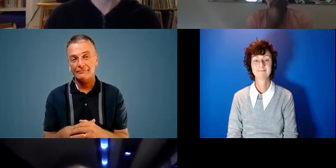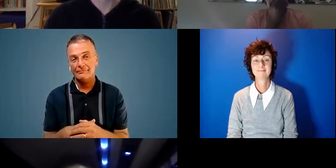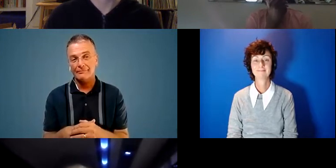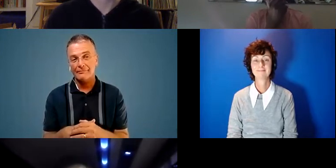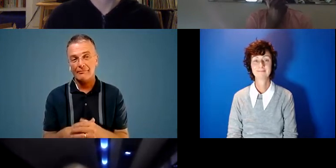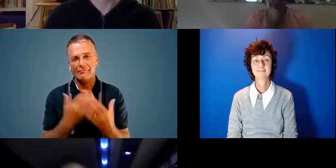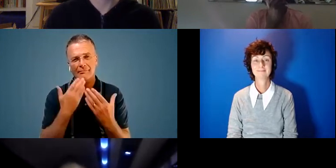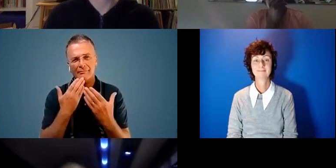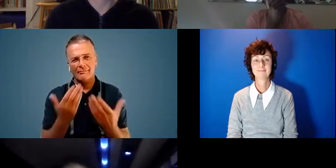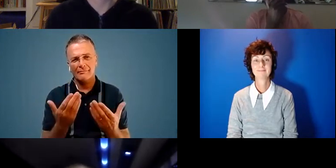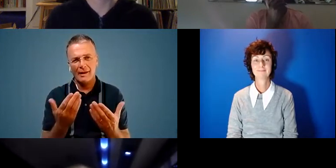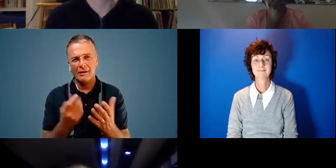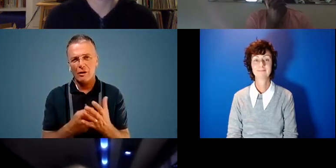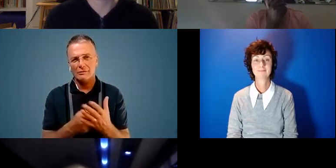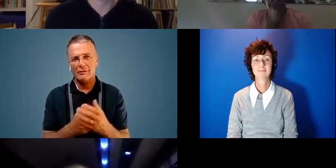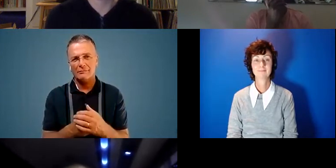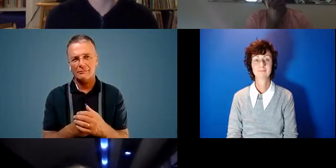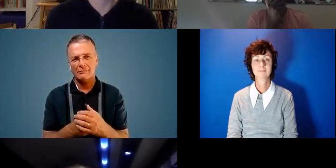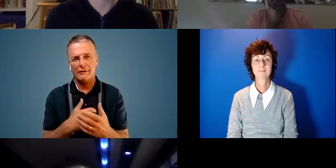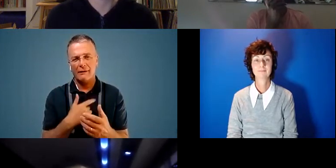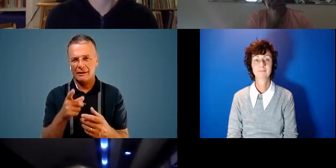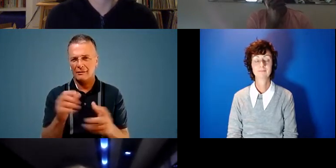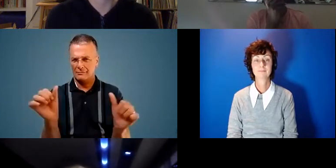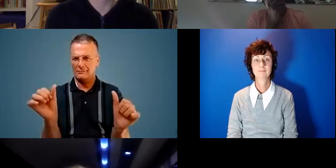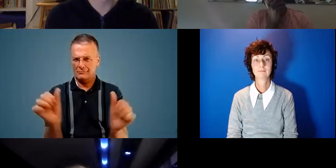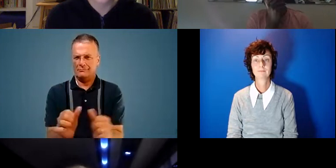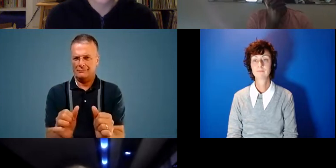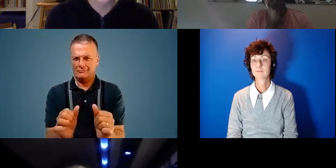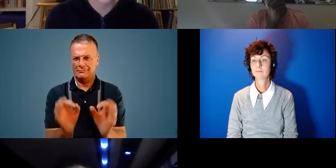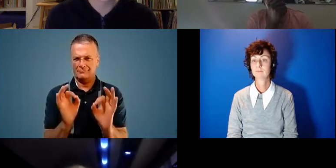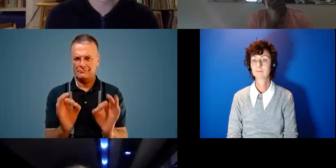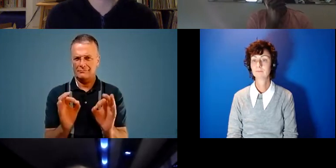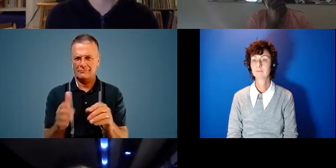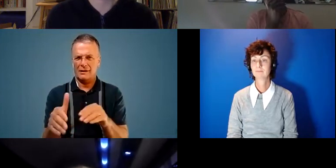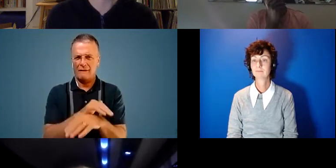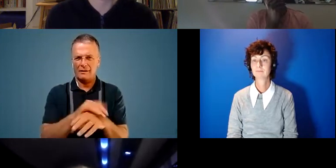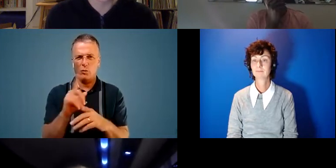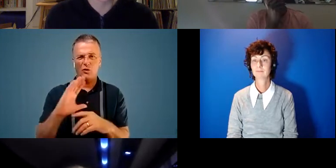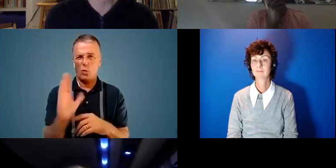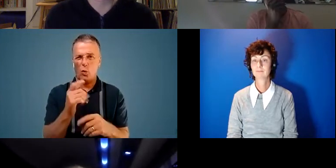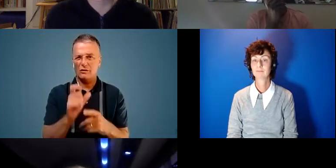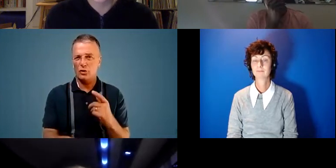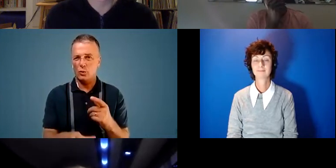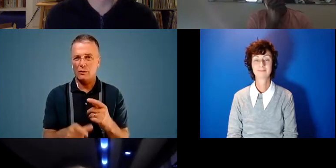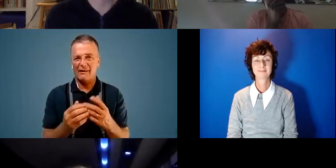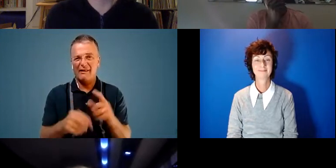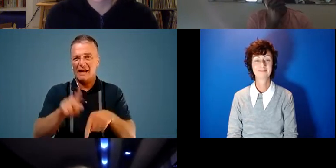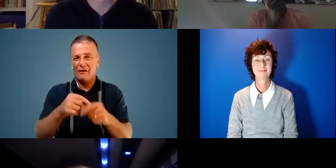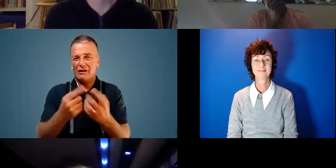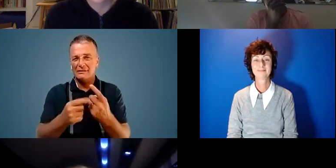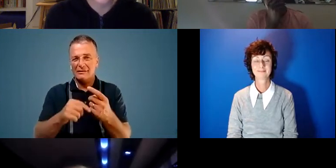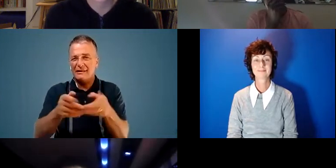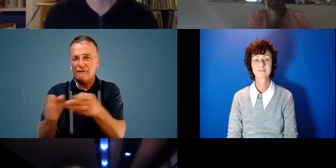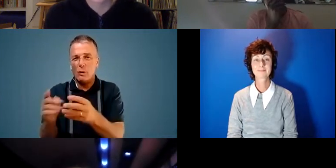thank you thank you russell i feel like you really succinctly kind of covered what all of you do in various different ways which is